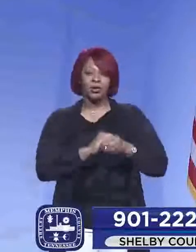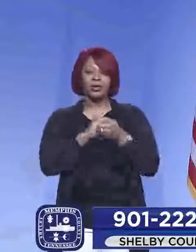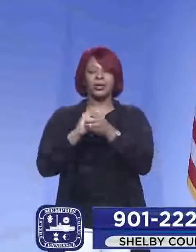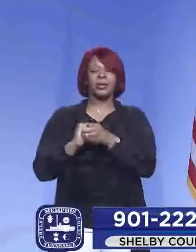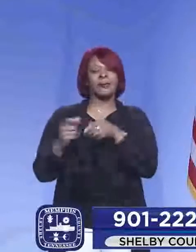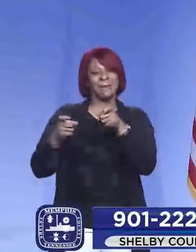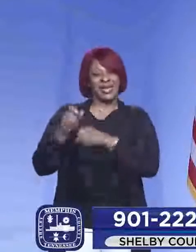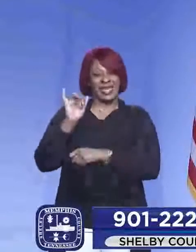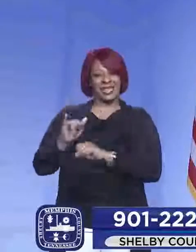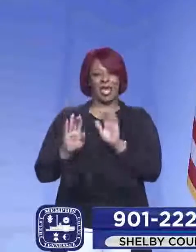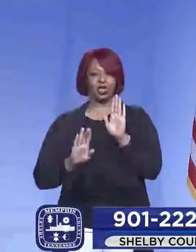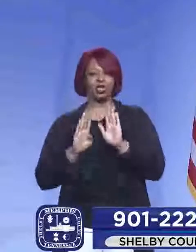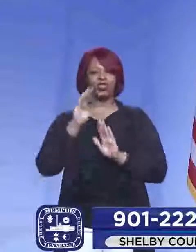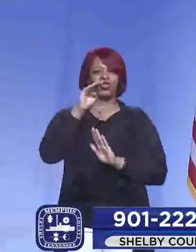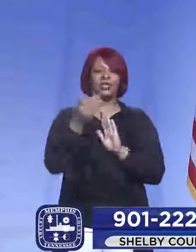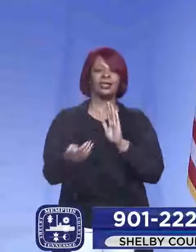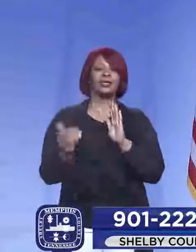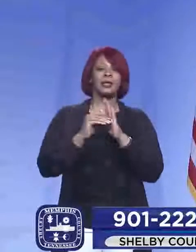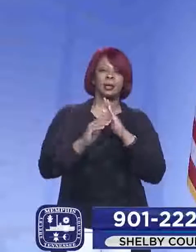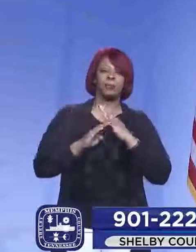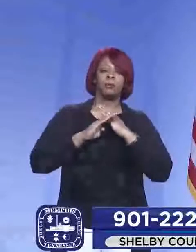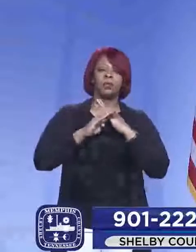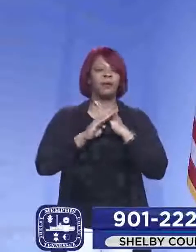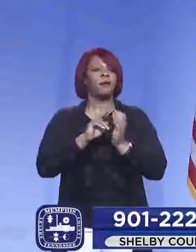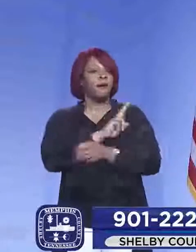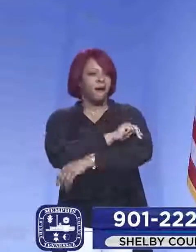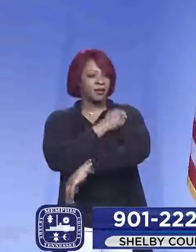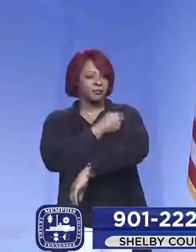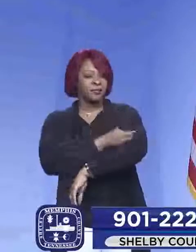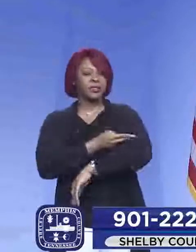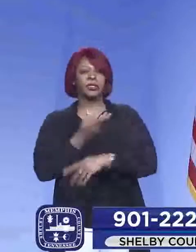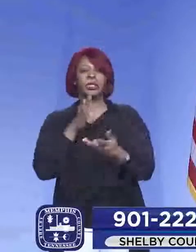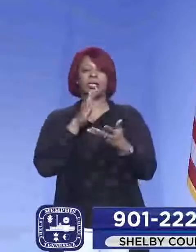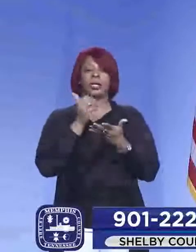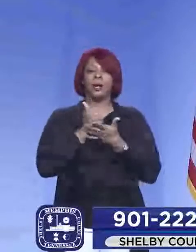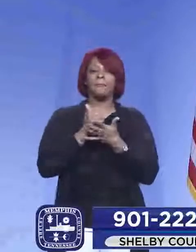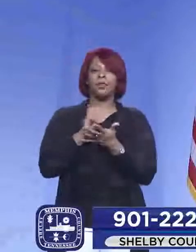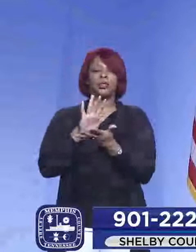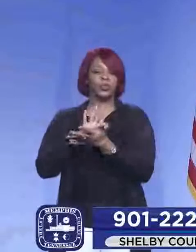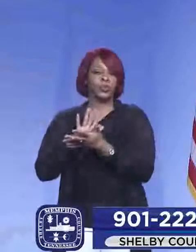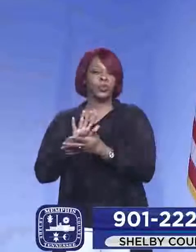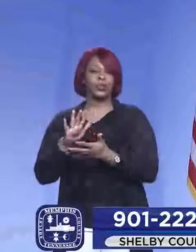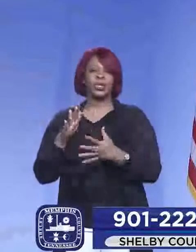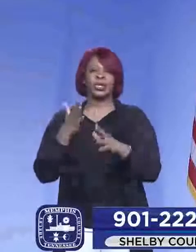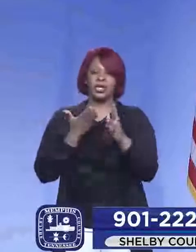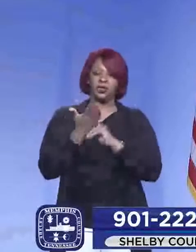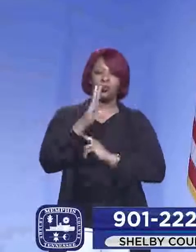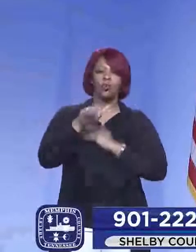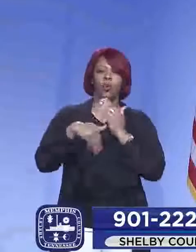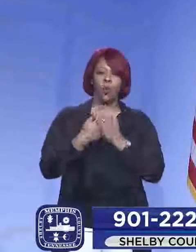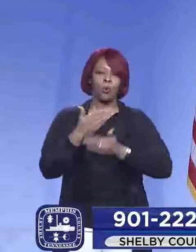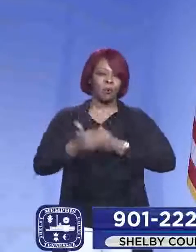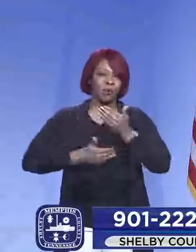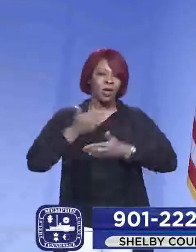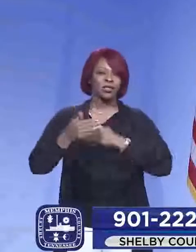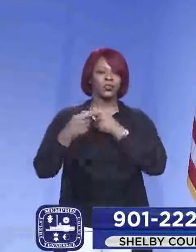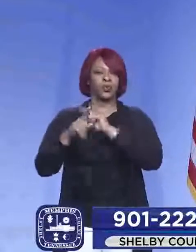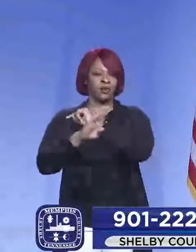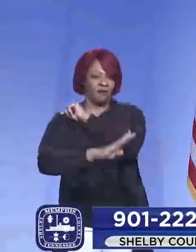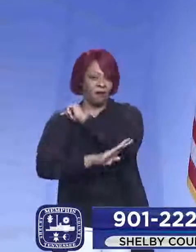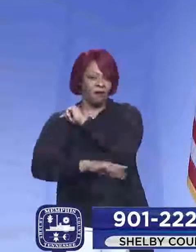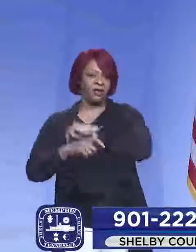manage that surge and once again, protect the hospitals, help the schools get through the whole process of the fall,